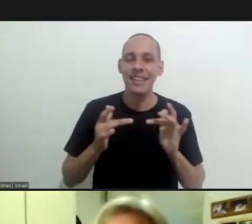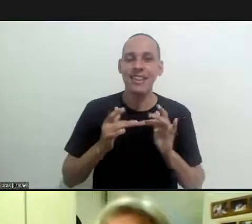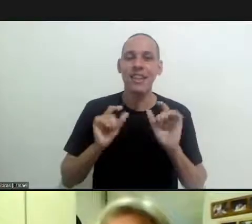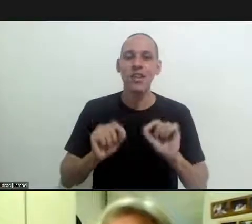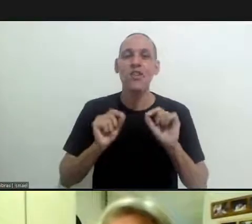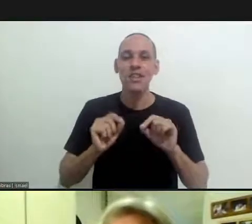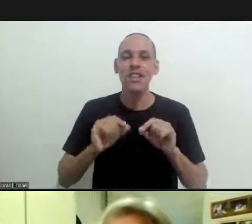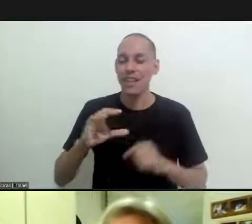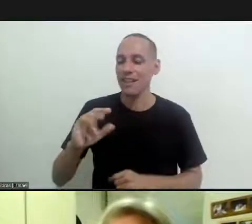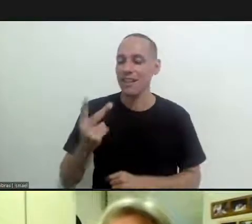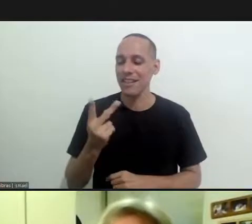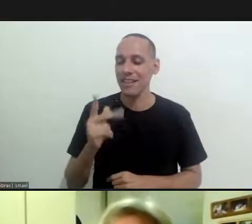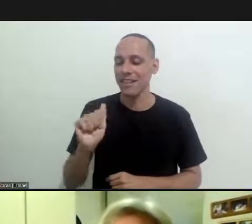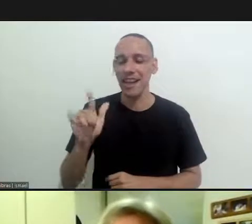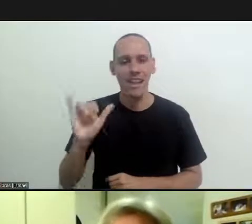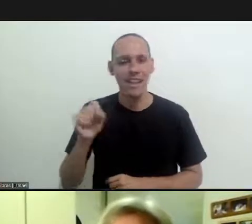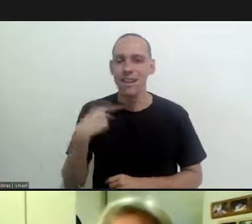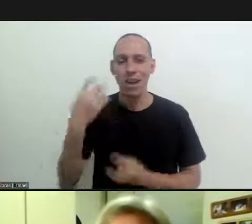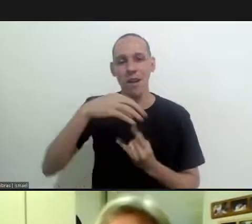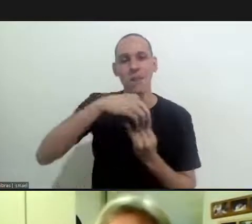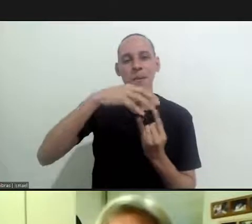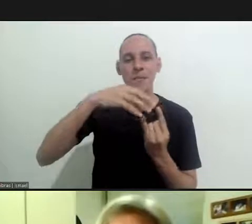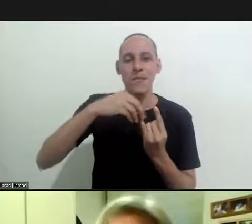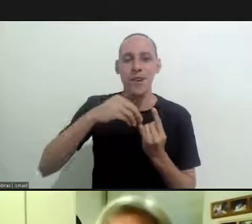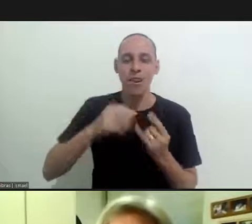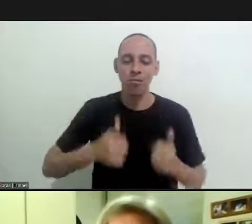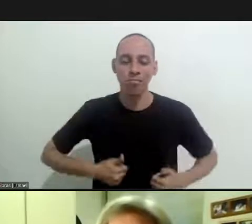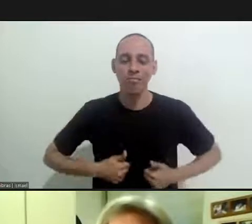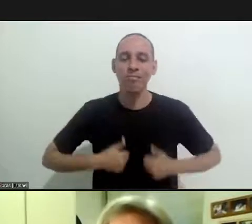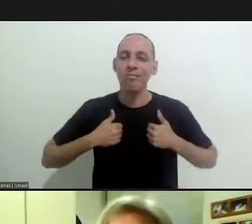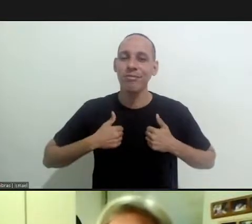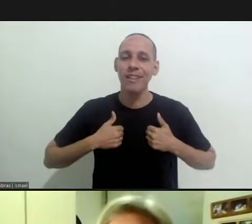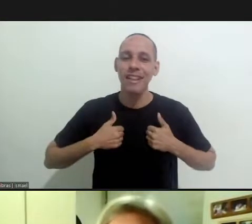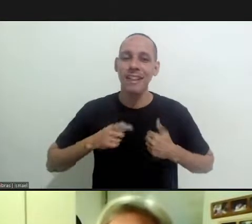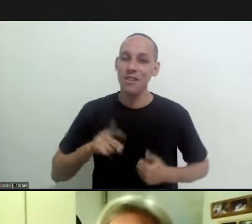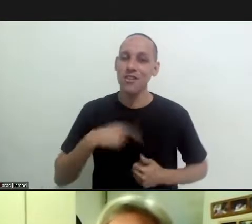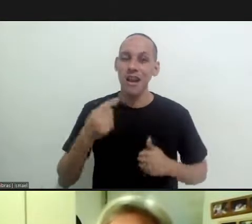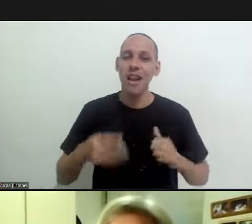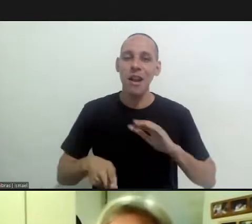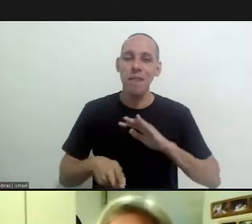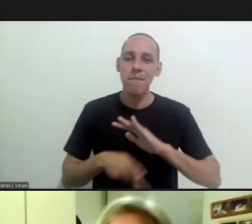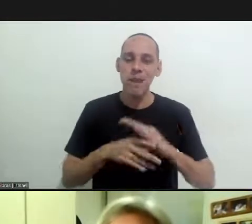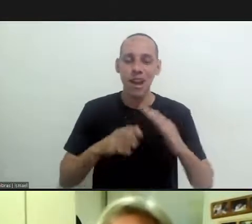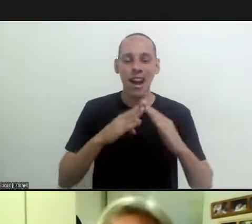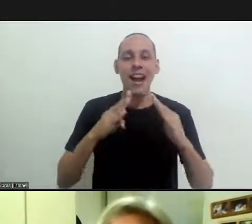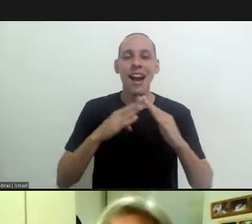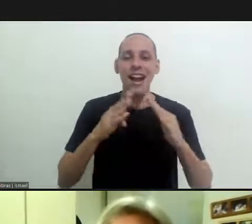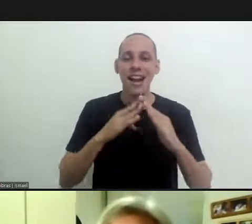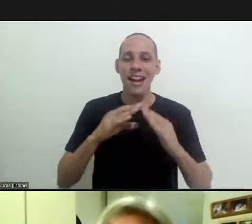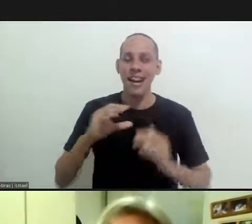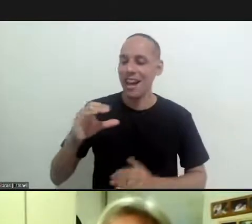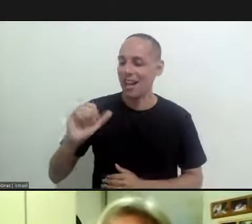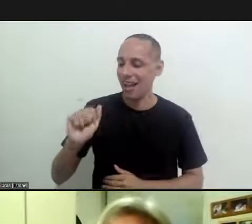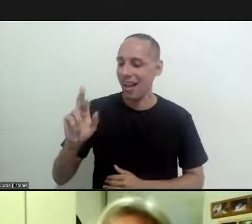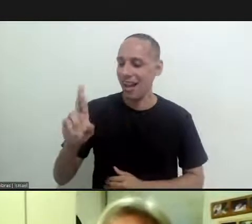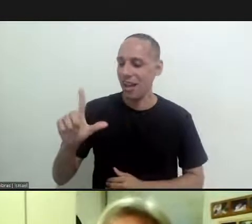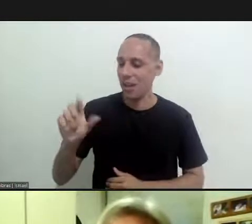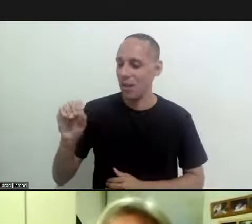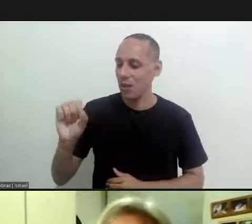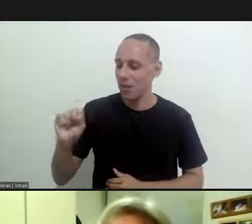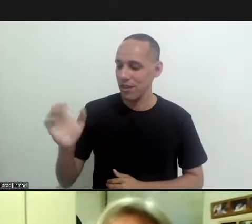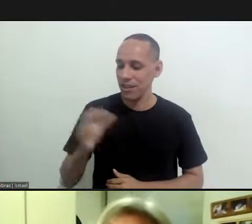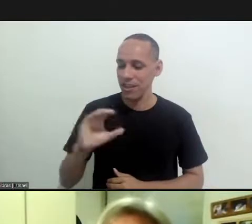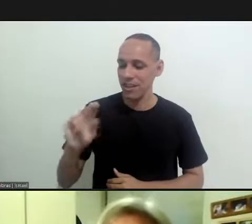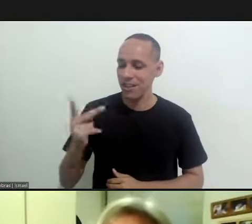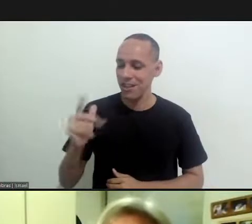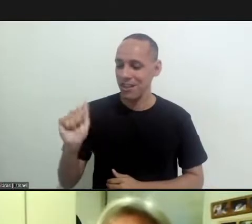chagas all of us and fio cruis are very proud of being the carlos chagas home and to